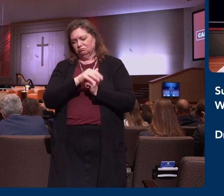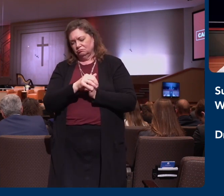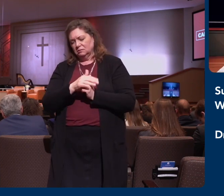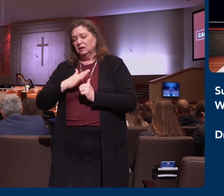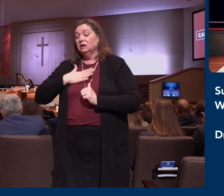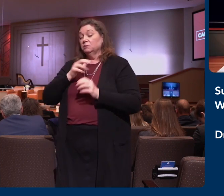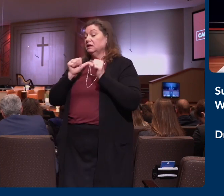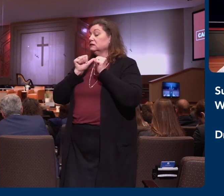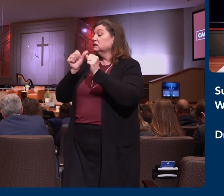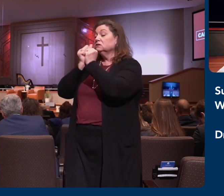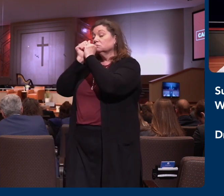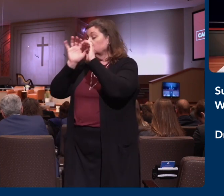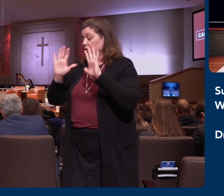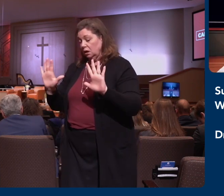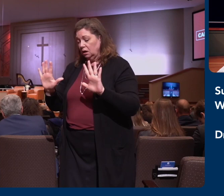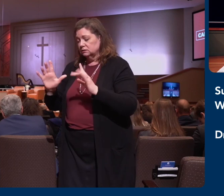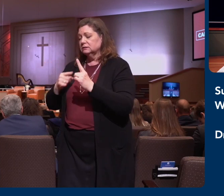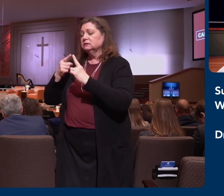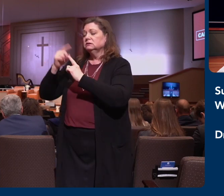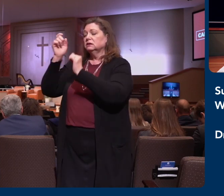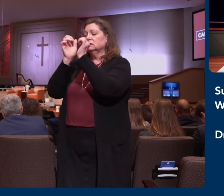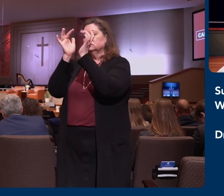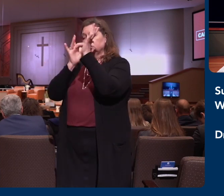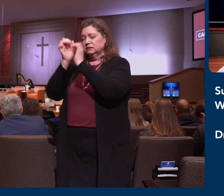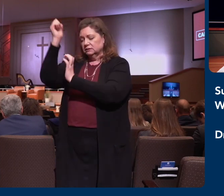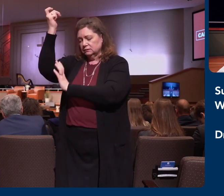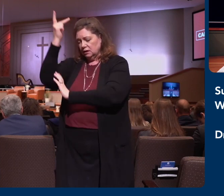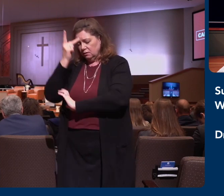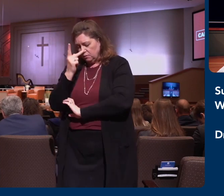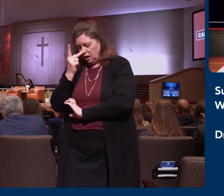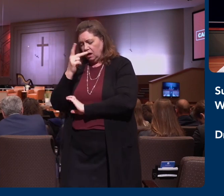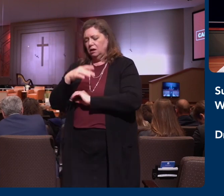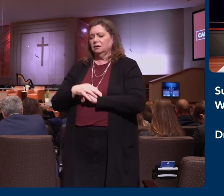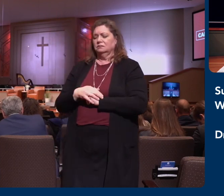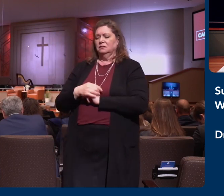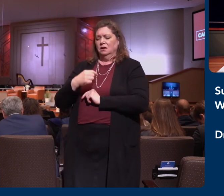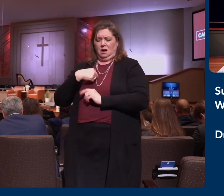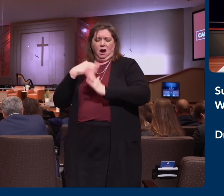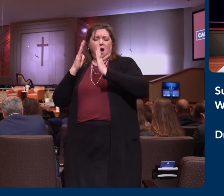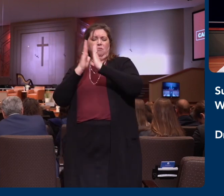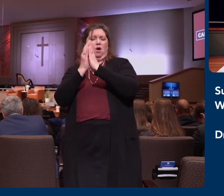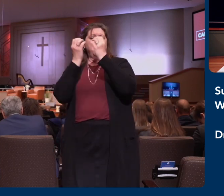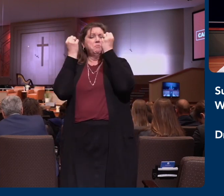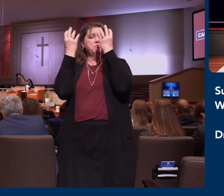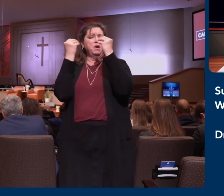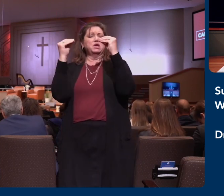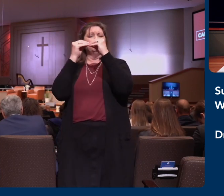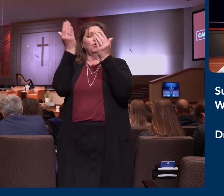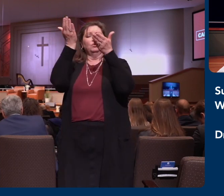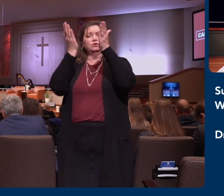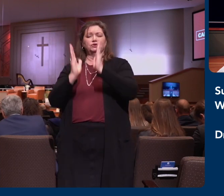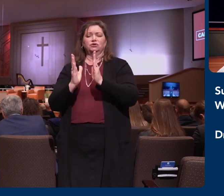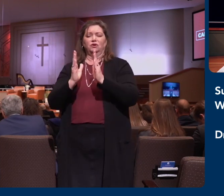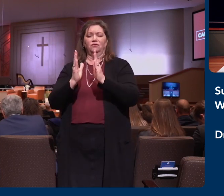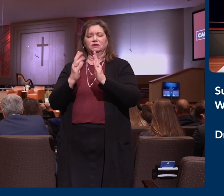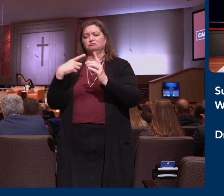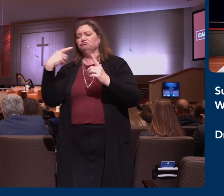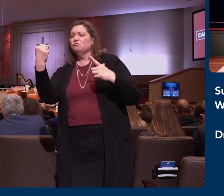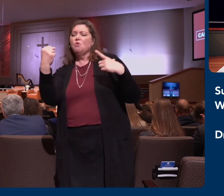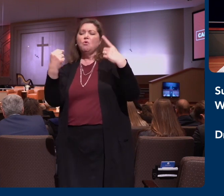bless it until Jesus comes. May many labors go forth from this place. Father, tonight as we take these